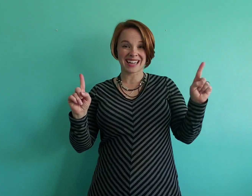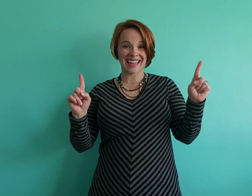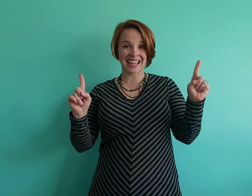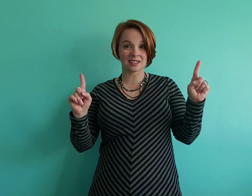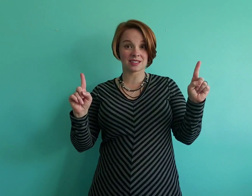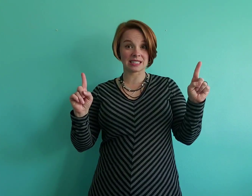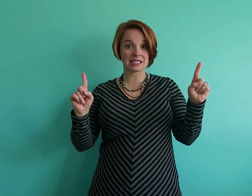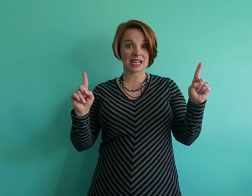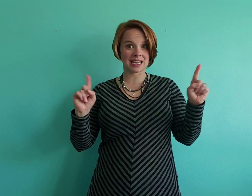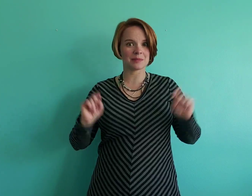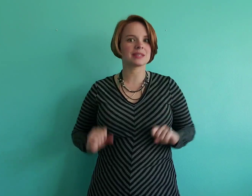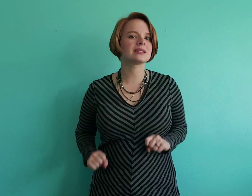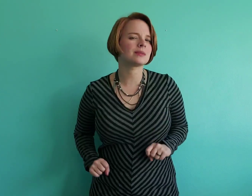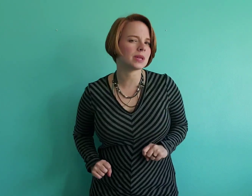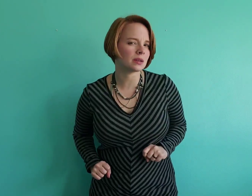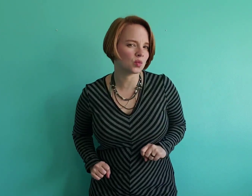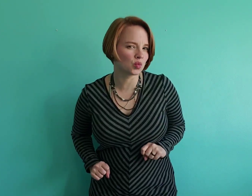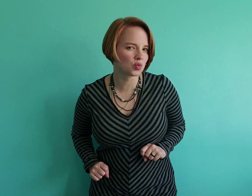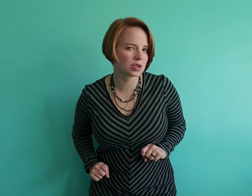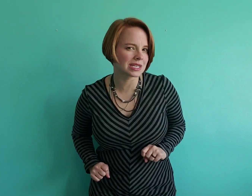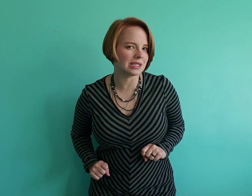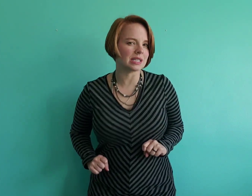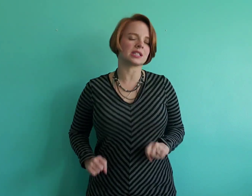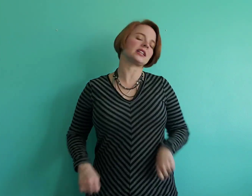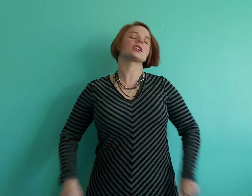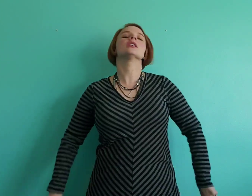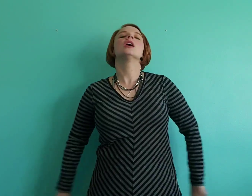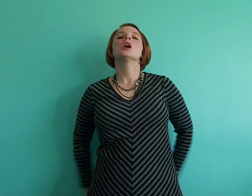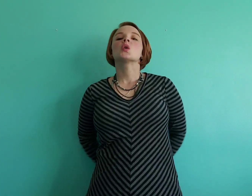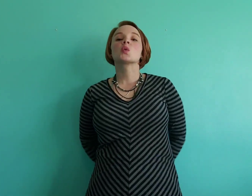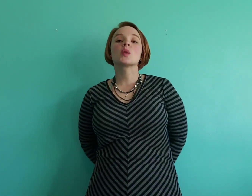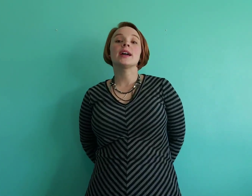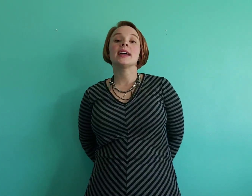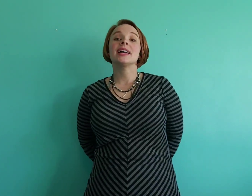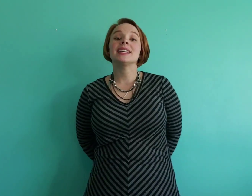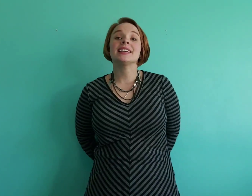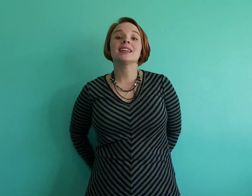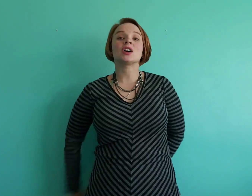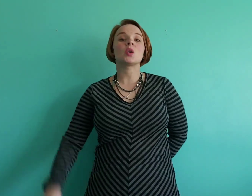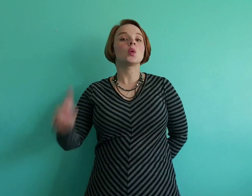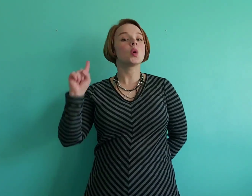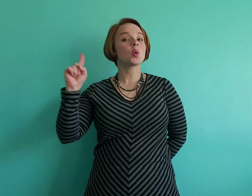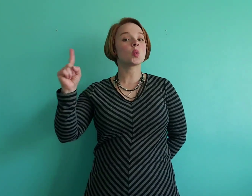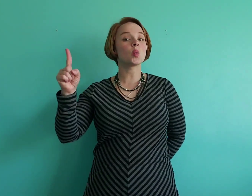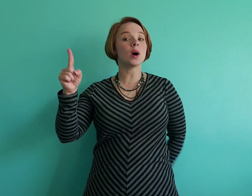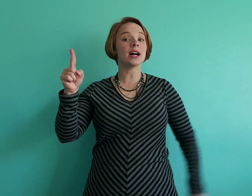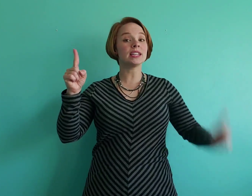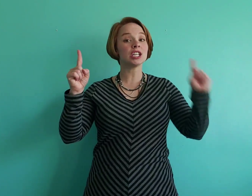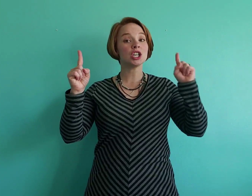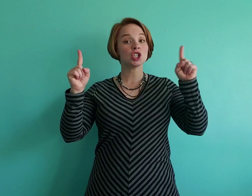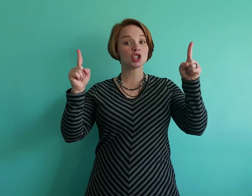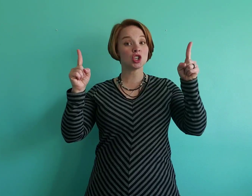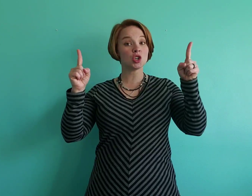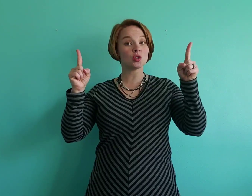my hands this time to make it really clear. Ready, go. One, two,